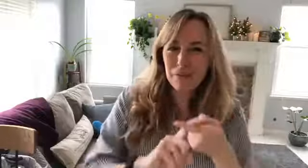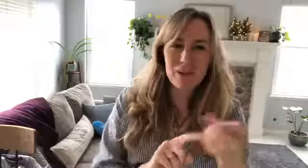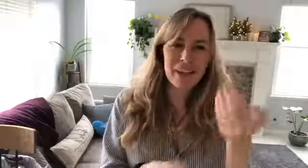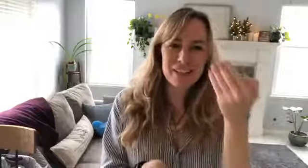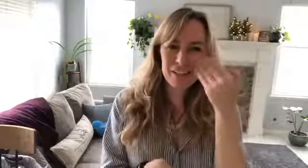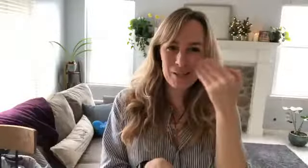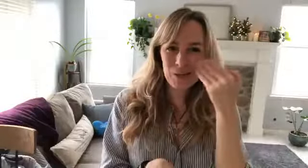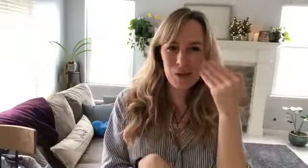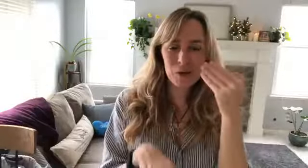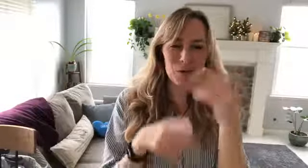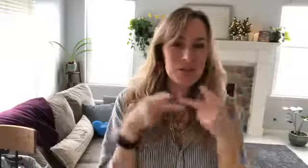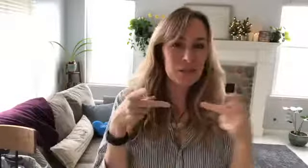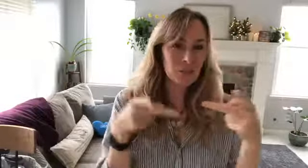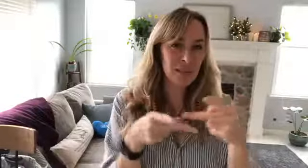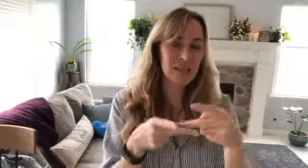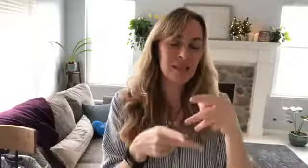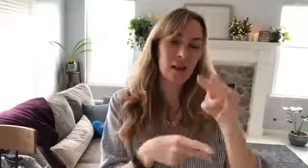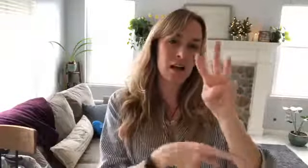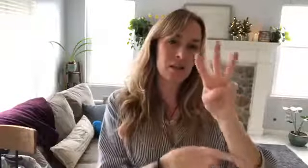friends you know there's this place called